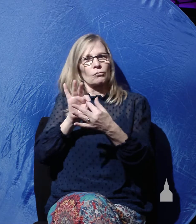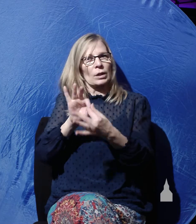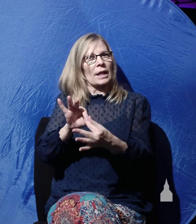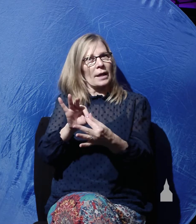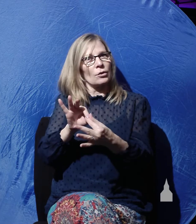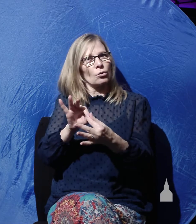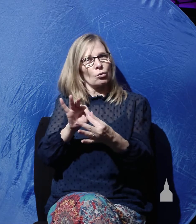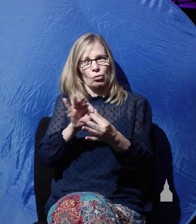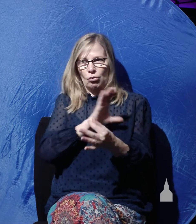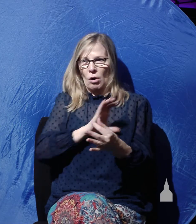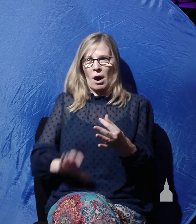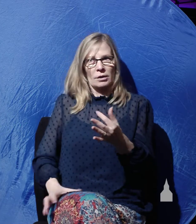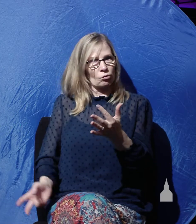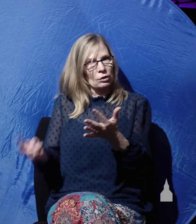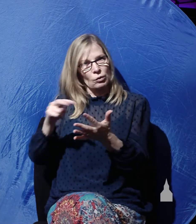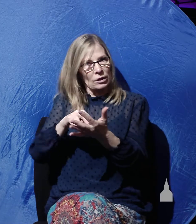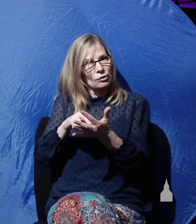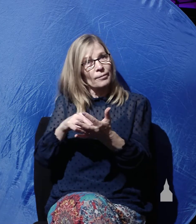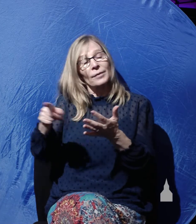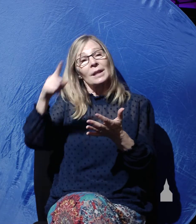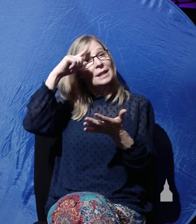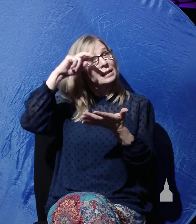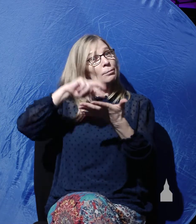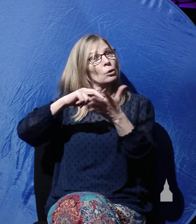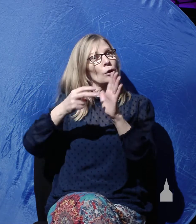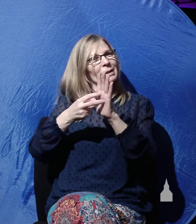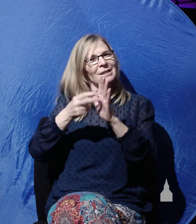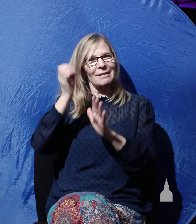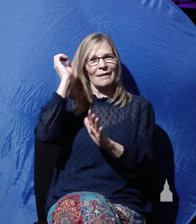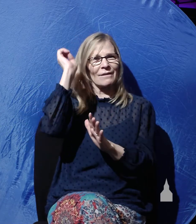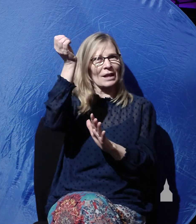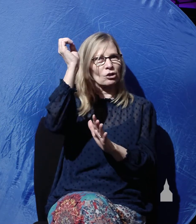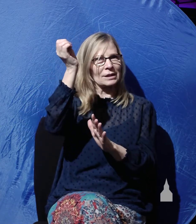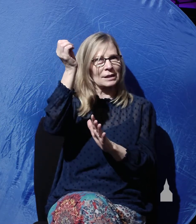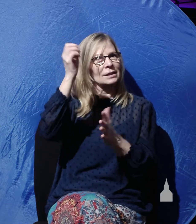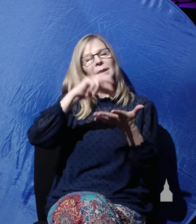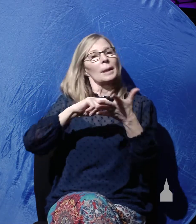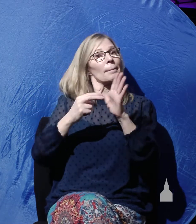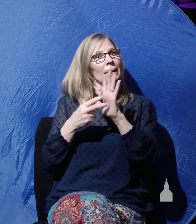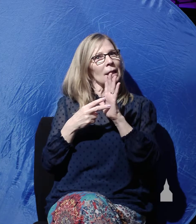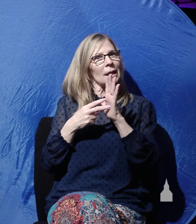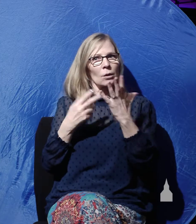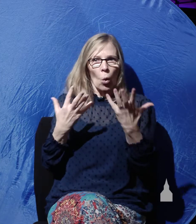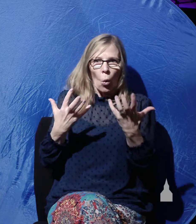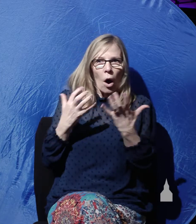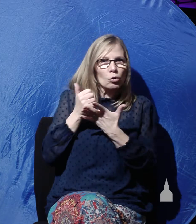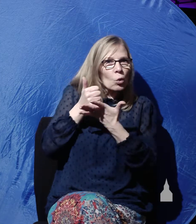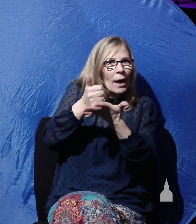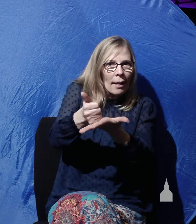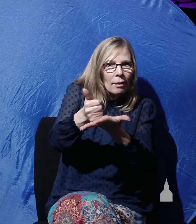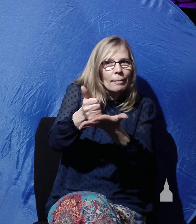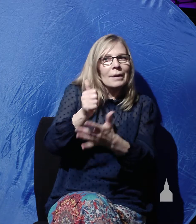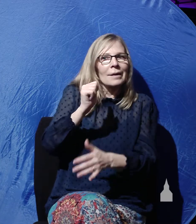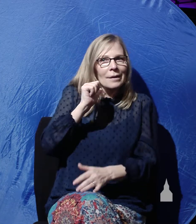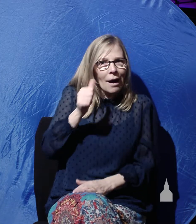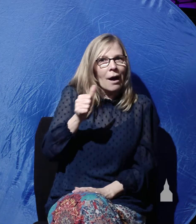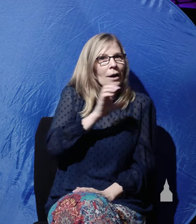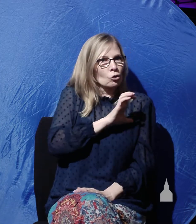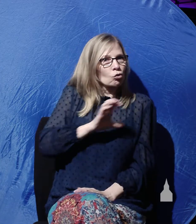resurrection of Christ, his purpose was evangelistic. That is to say that he wanted to help non-Christians see